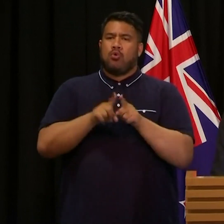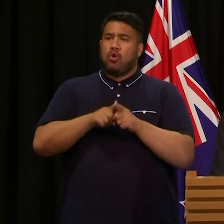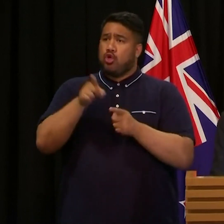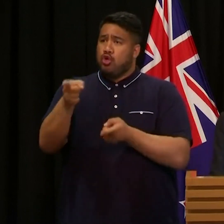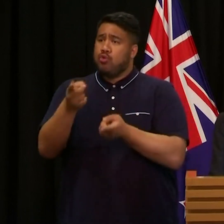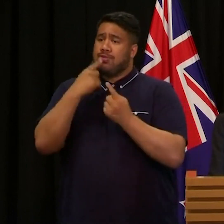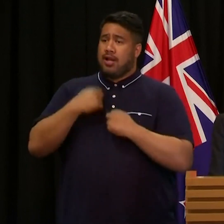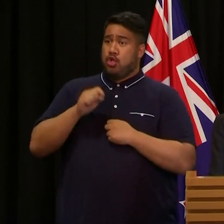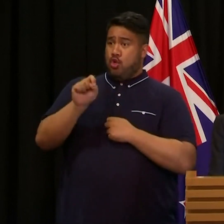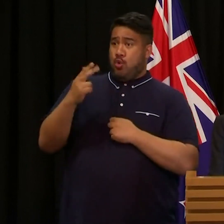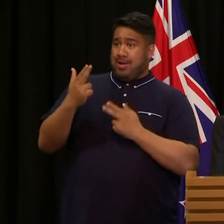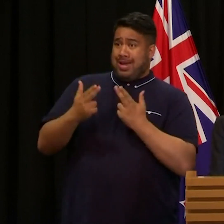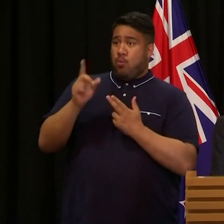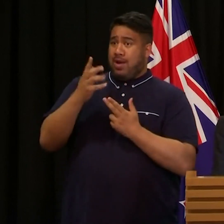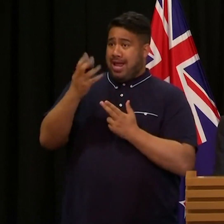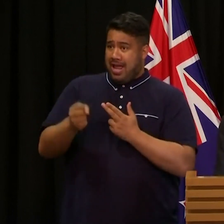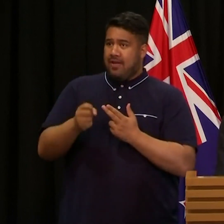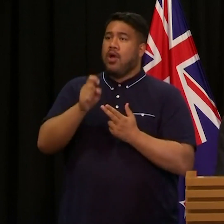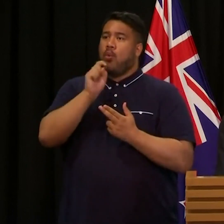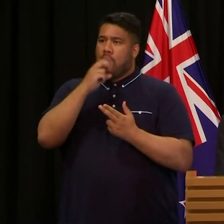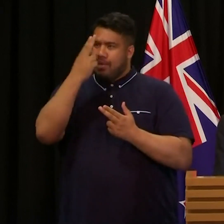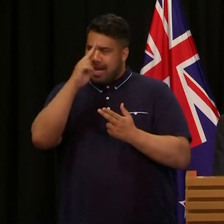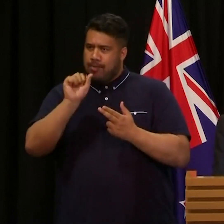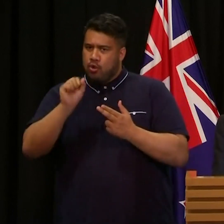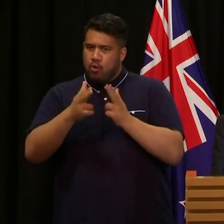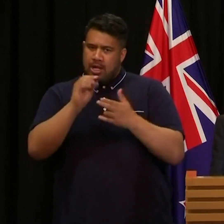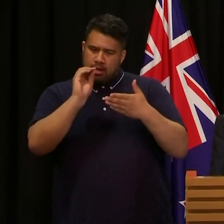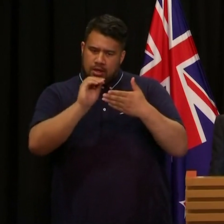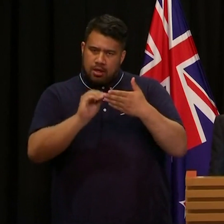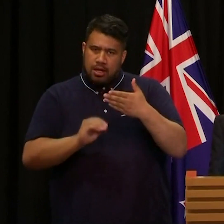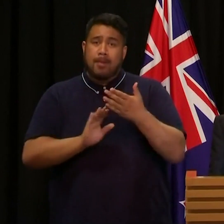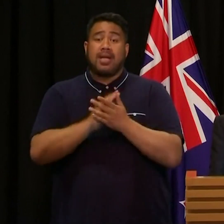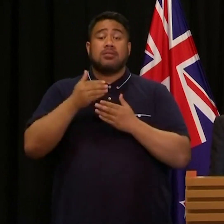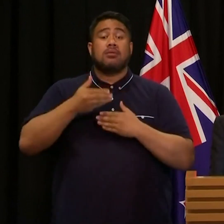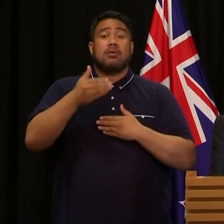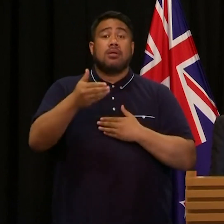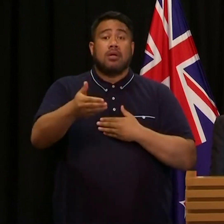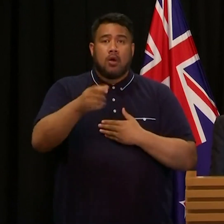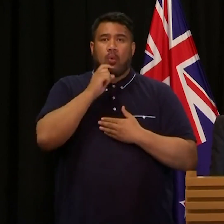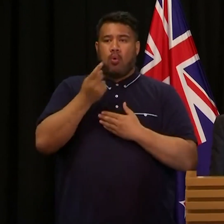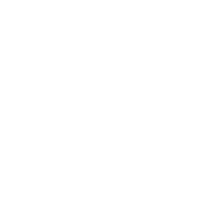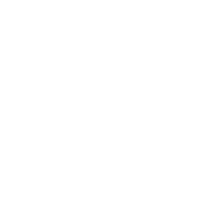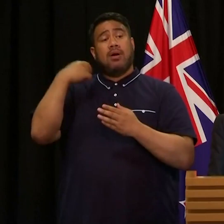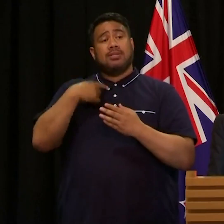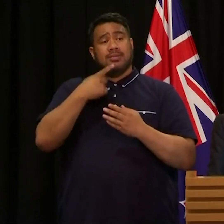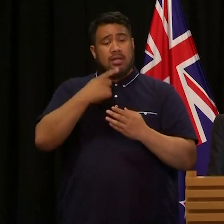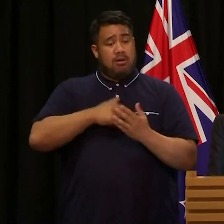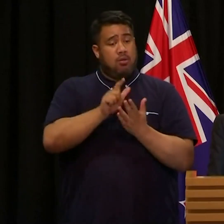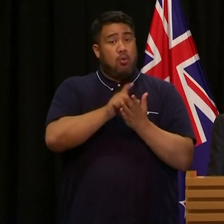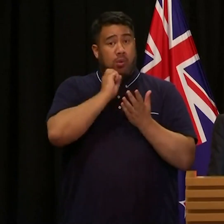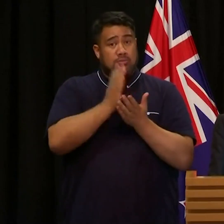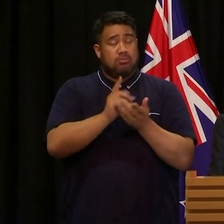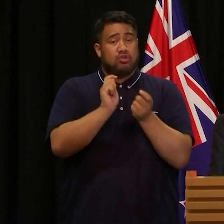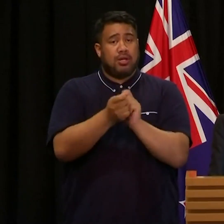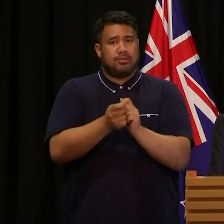that fair and reasonable compensation is paid once the buyback is in place. We do